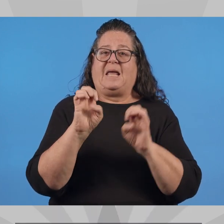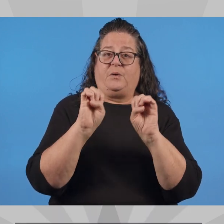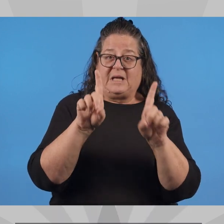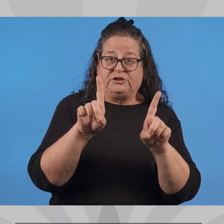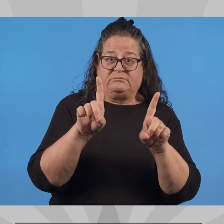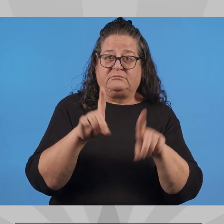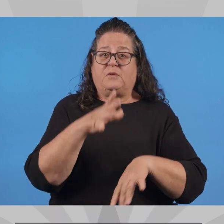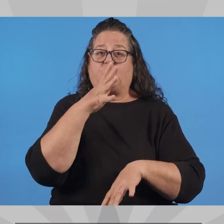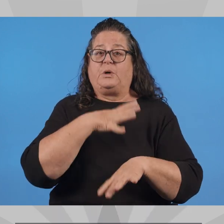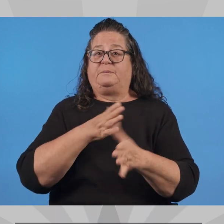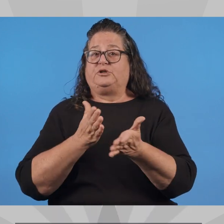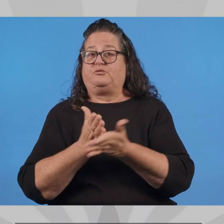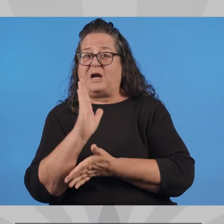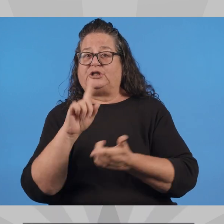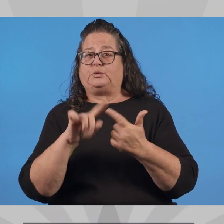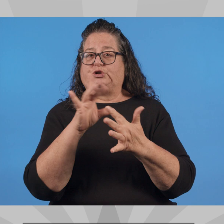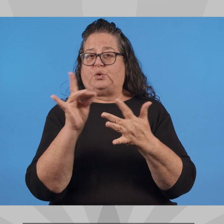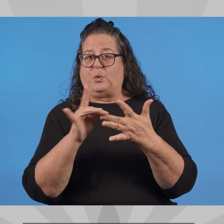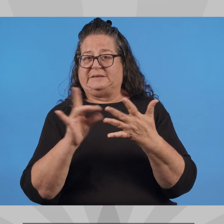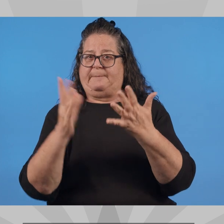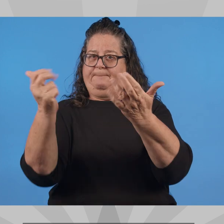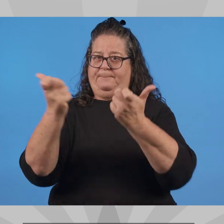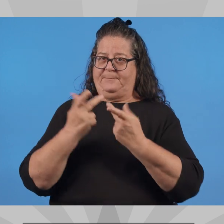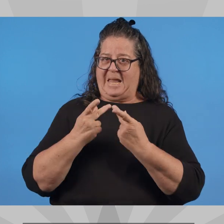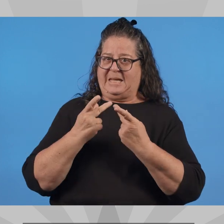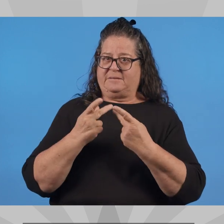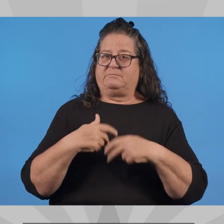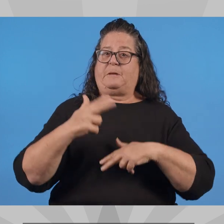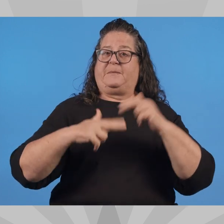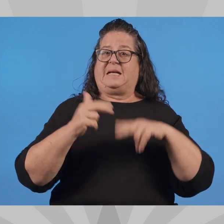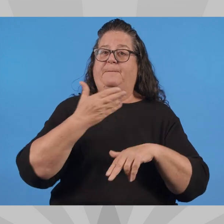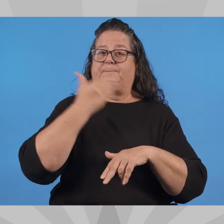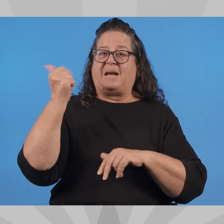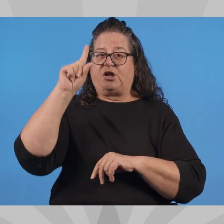restore a woman's right to choose, and build a better government.